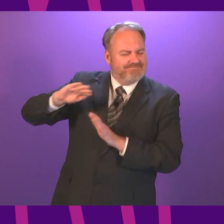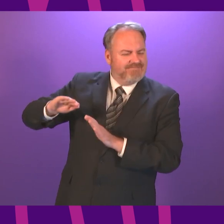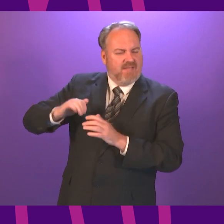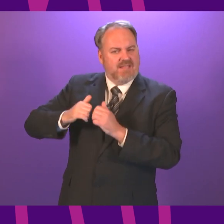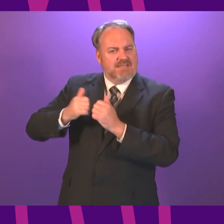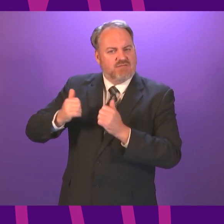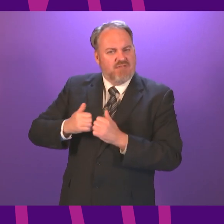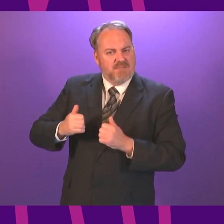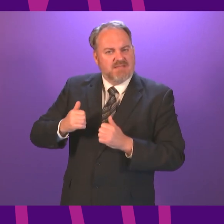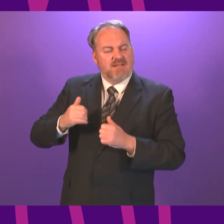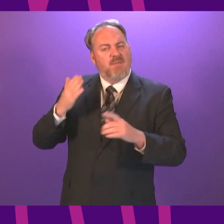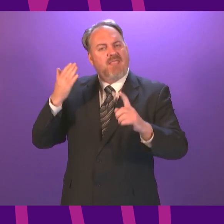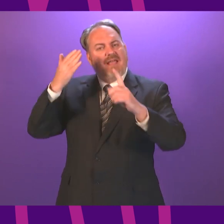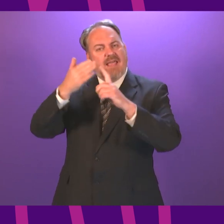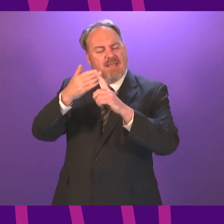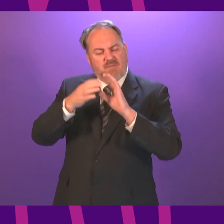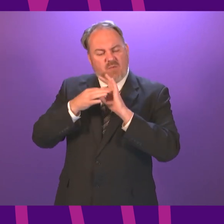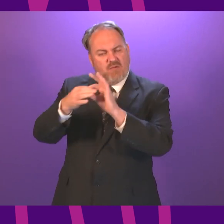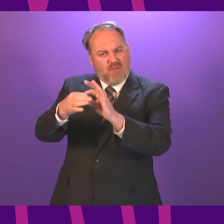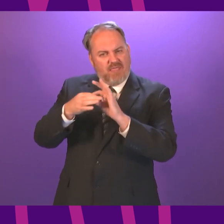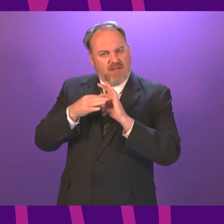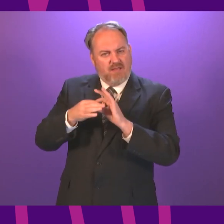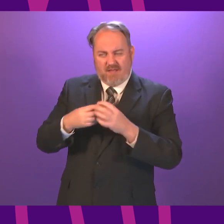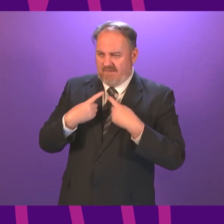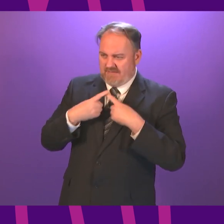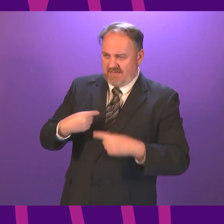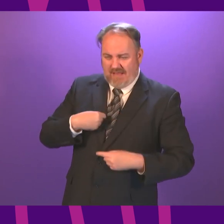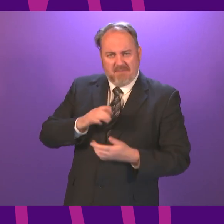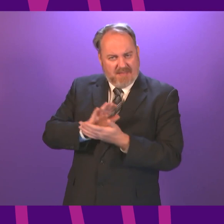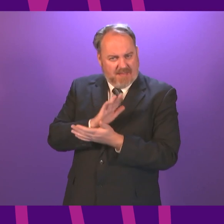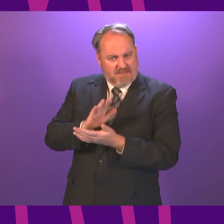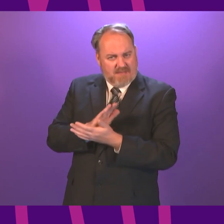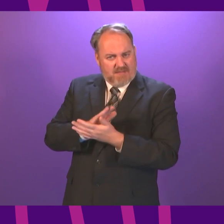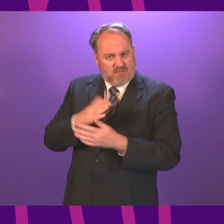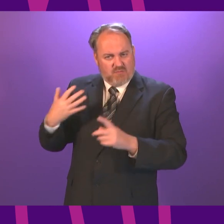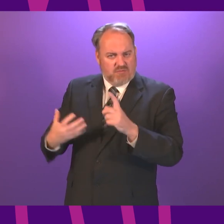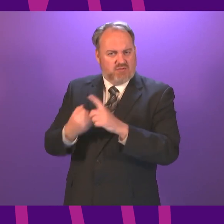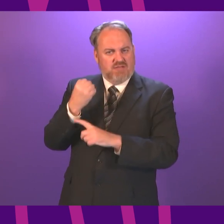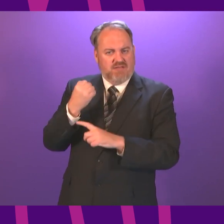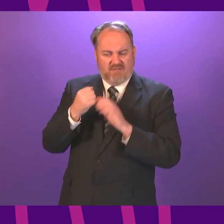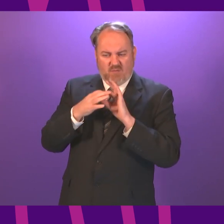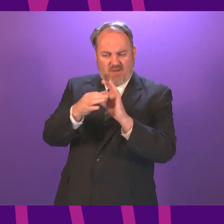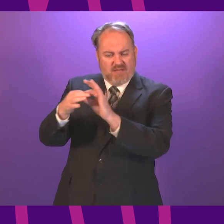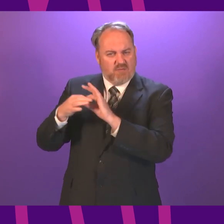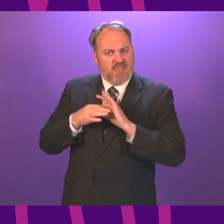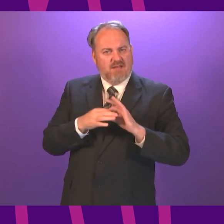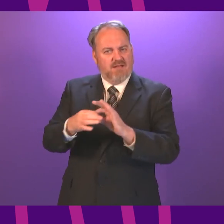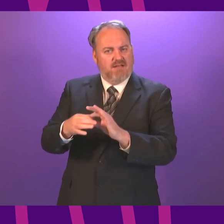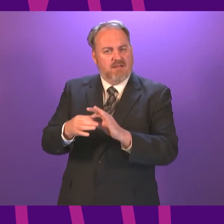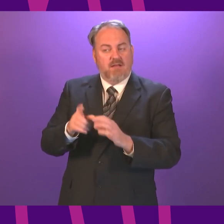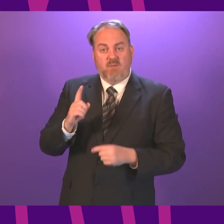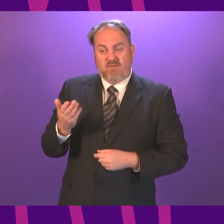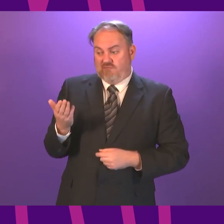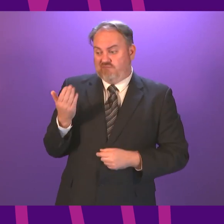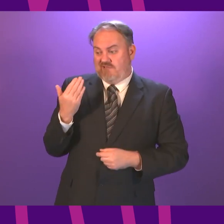clear today my willingness to do that More generally, in response to Douglas Ross we have of course just had an